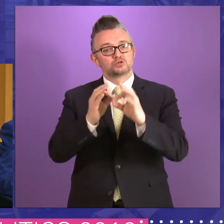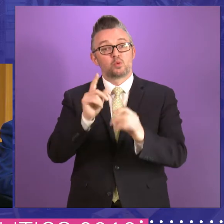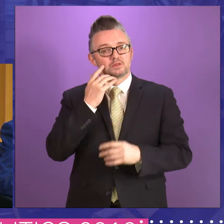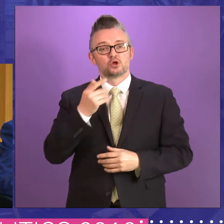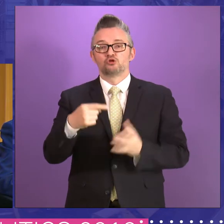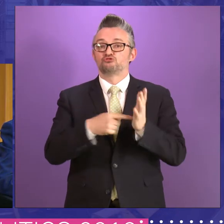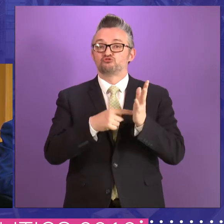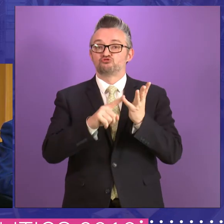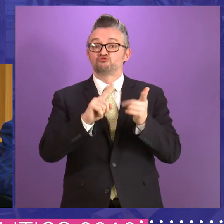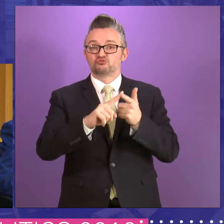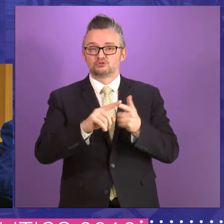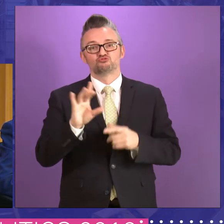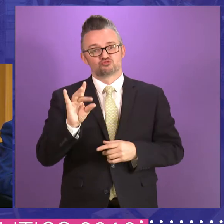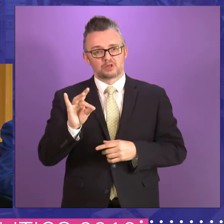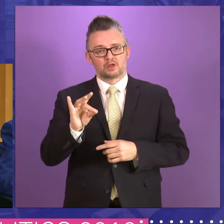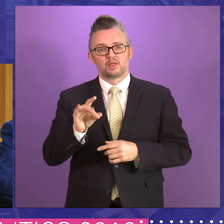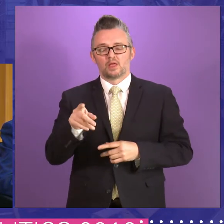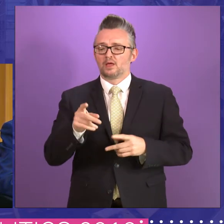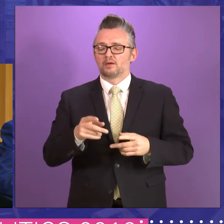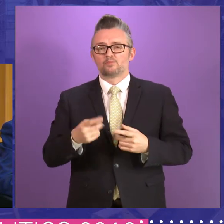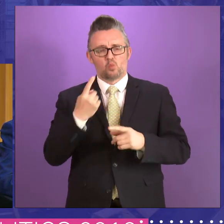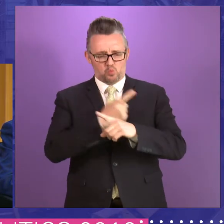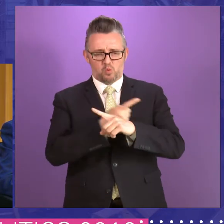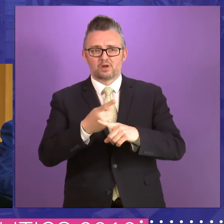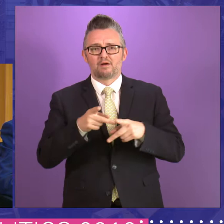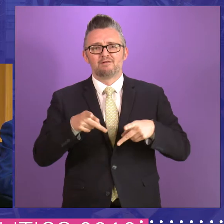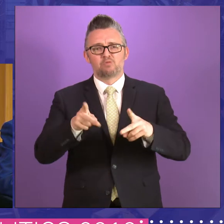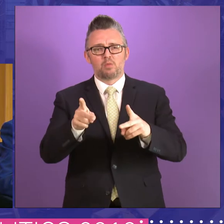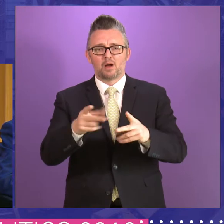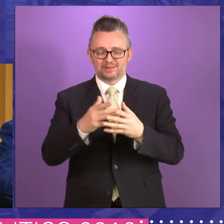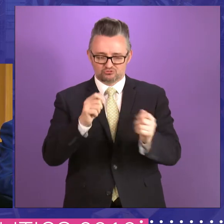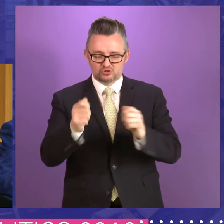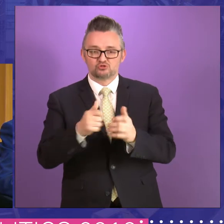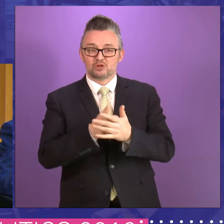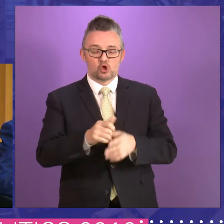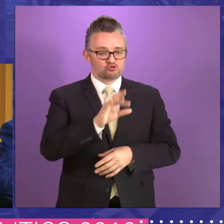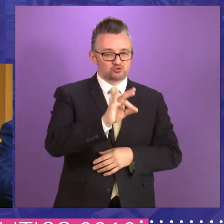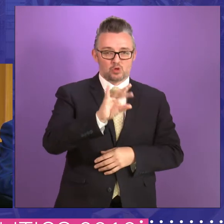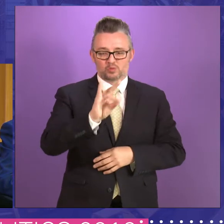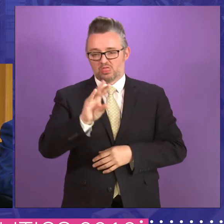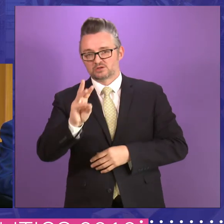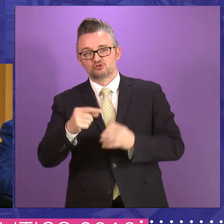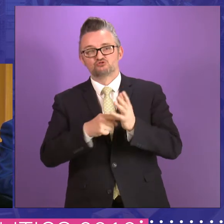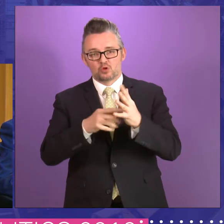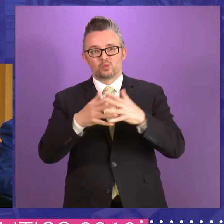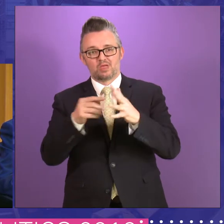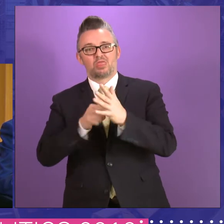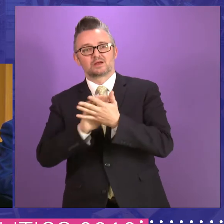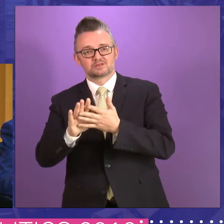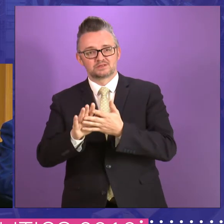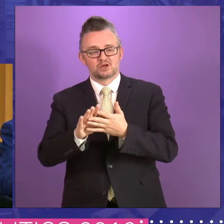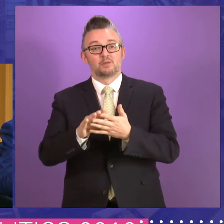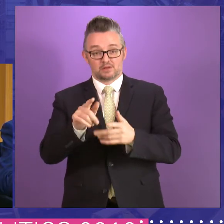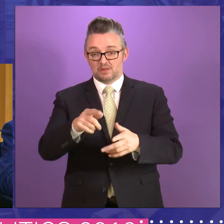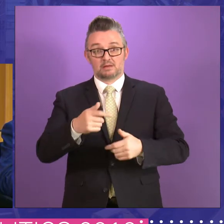the, uh, format of the week, going, you know, Tuesday, Wednesday, Thursdays, instead of just meeting Wednesdays, Thursdays. And I think